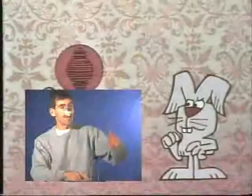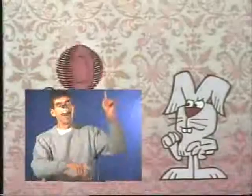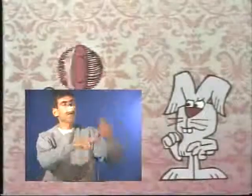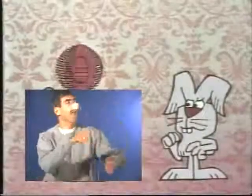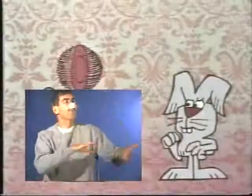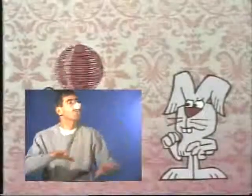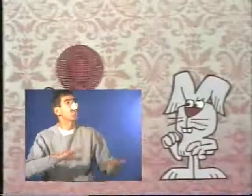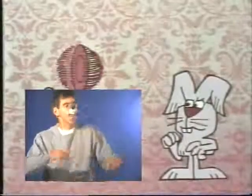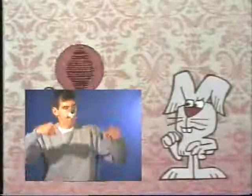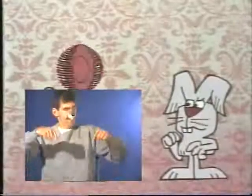Bet you can't do this.